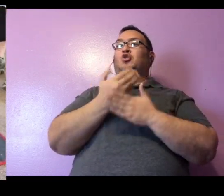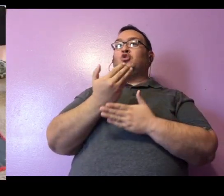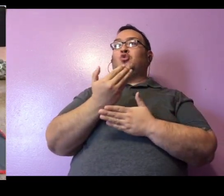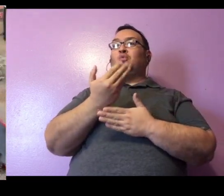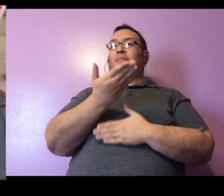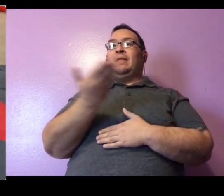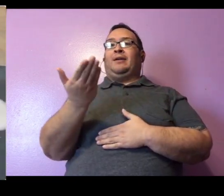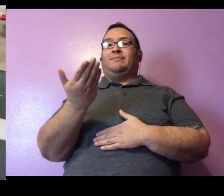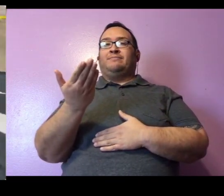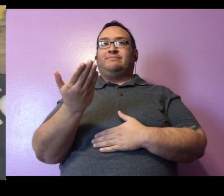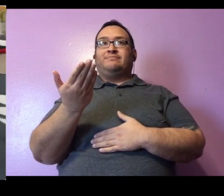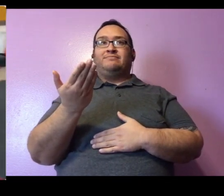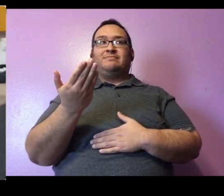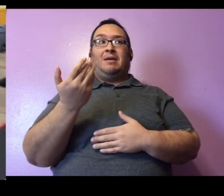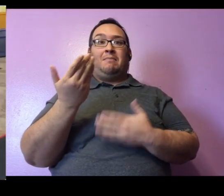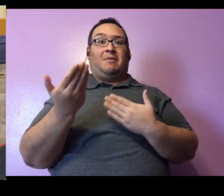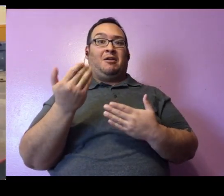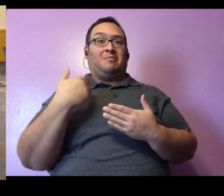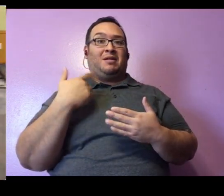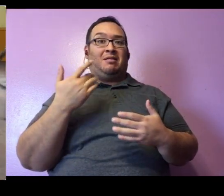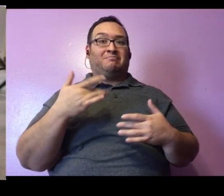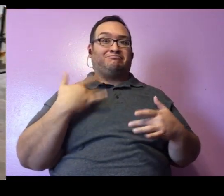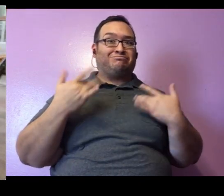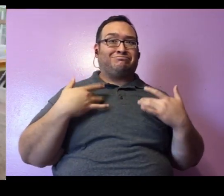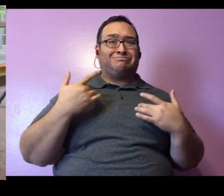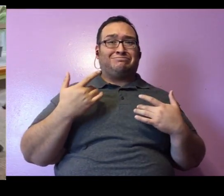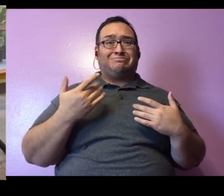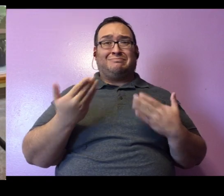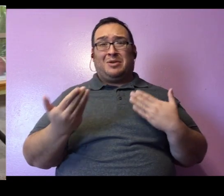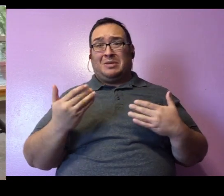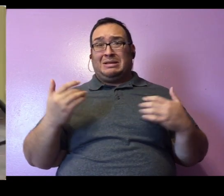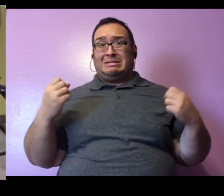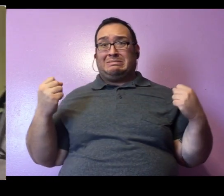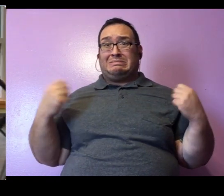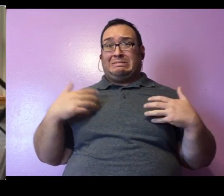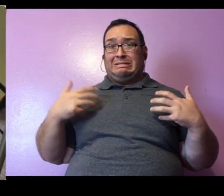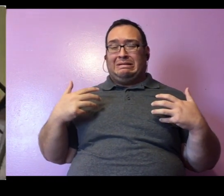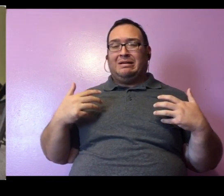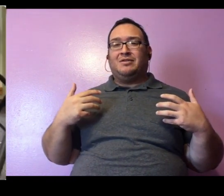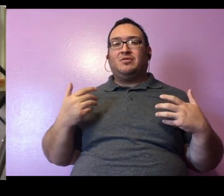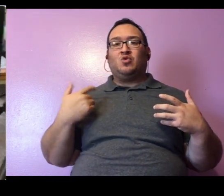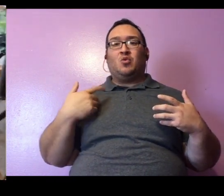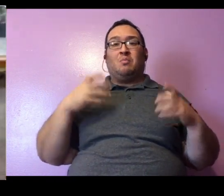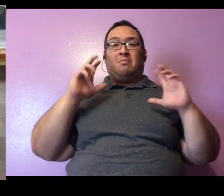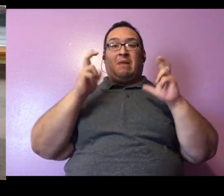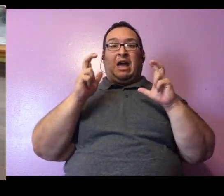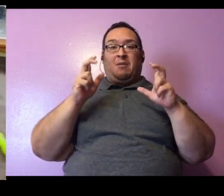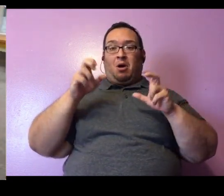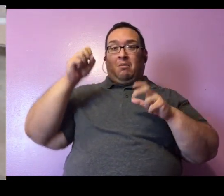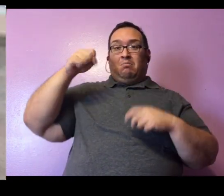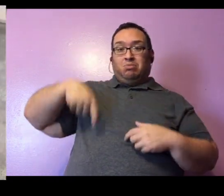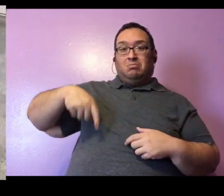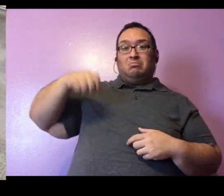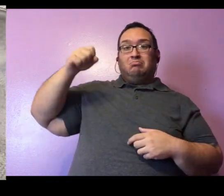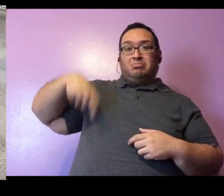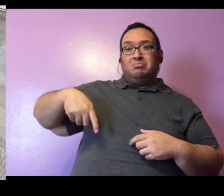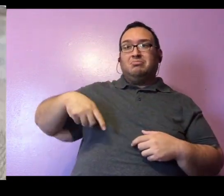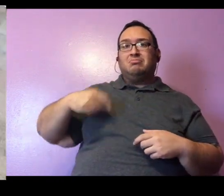new and exciting and maybe even a little bit scary. So sometimes it was bouncing a basketball, sometimes it was